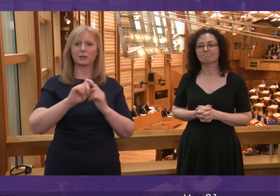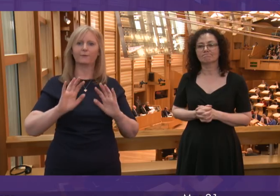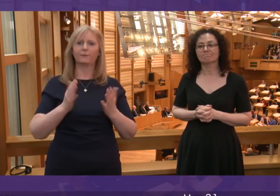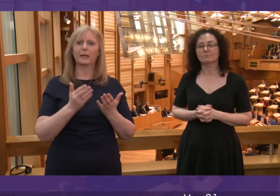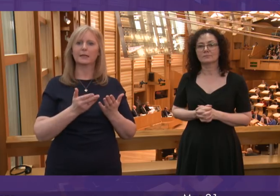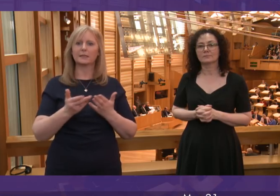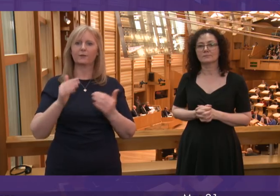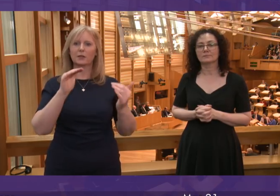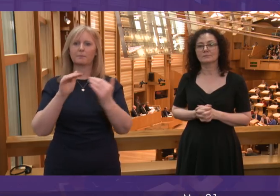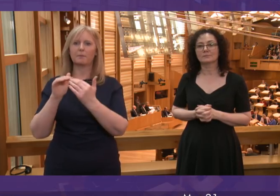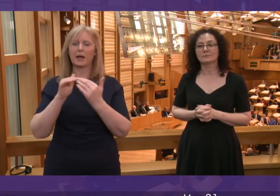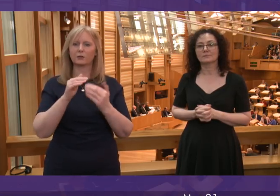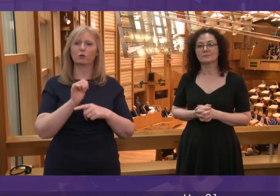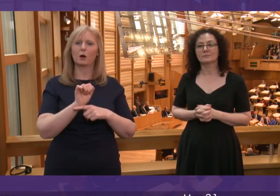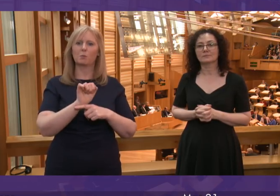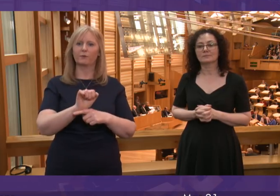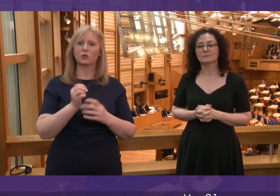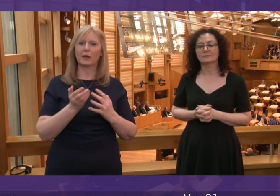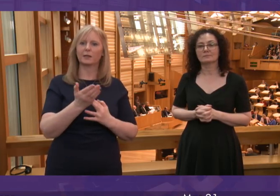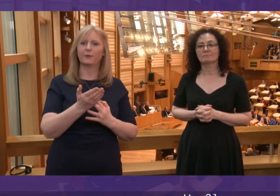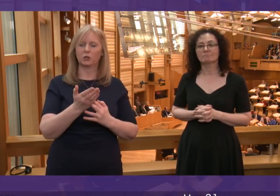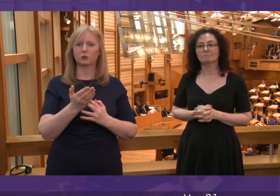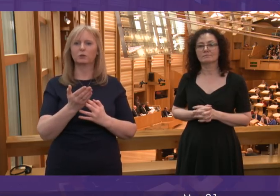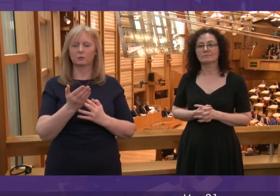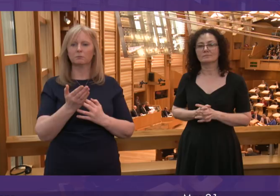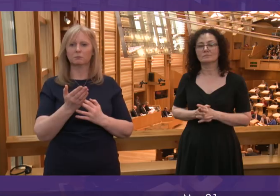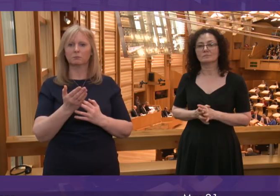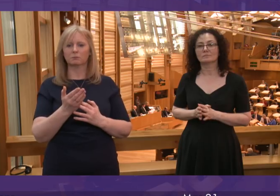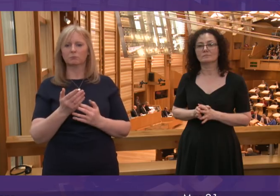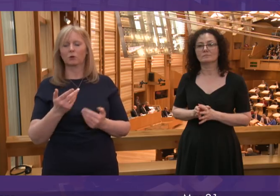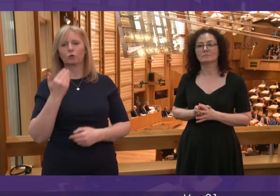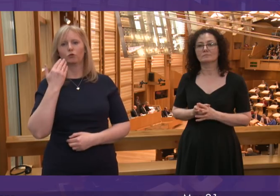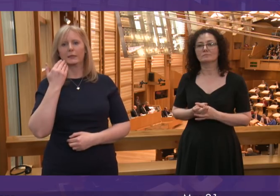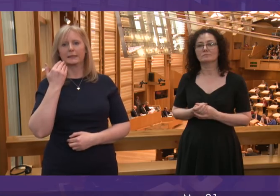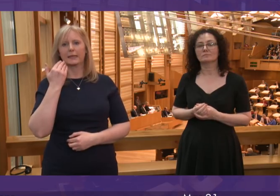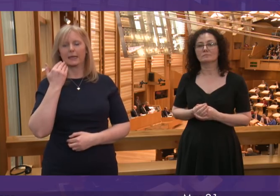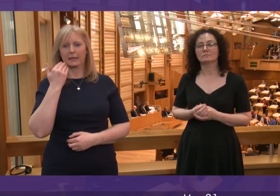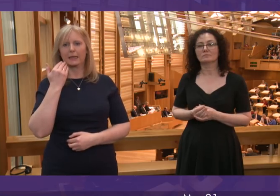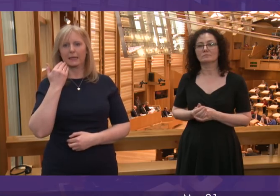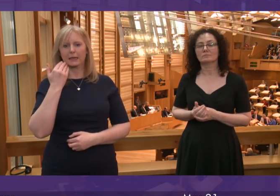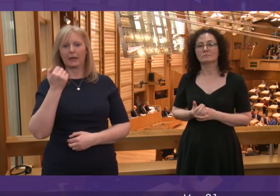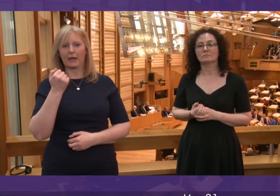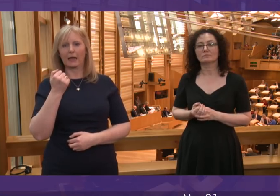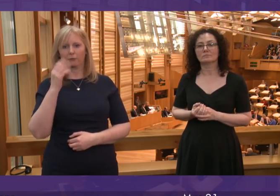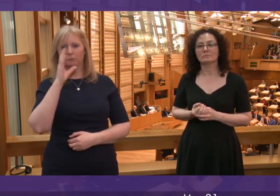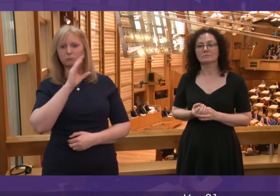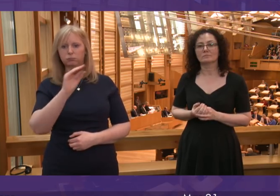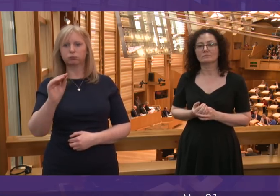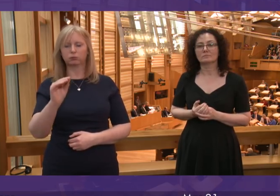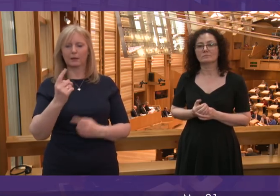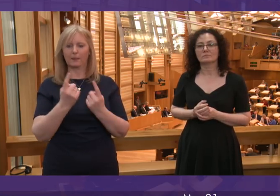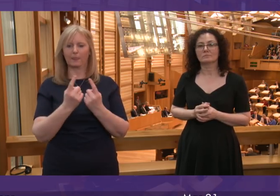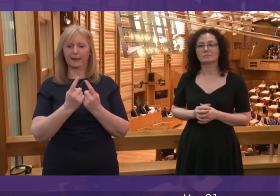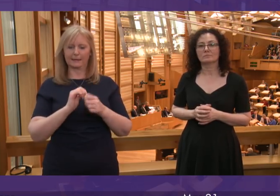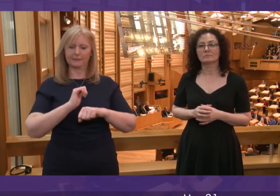both at prevention and early intervention. Much of the investment that we have announced recently, many of the initiatives that we are implementing now